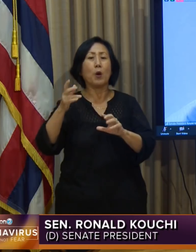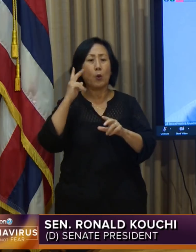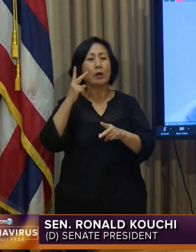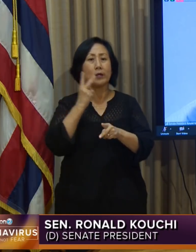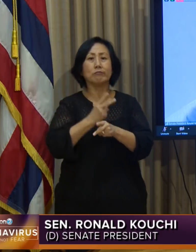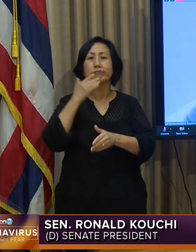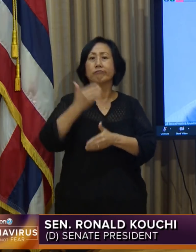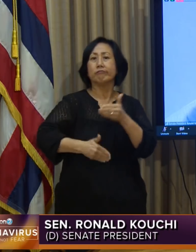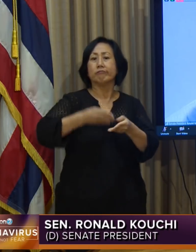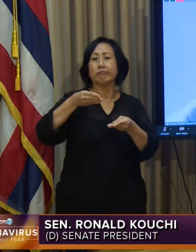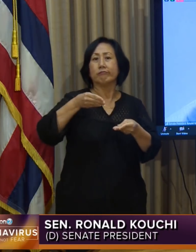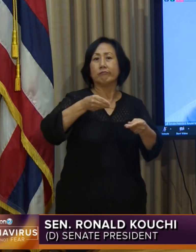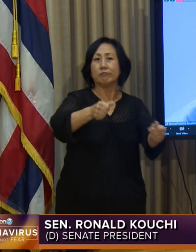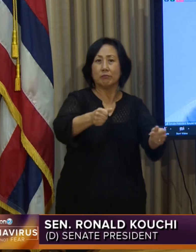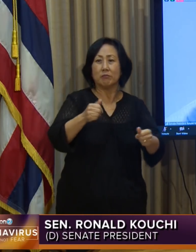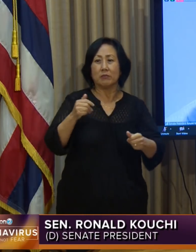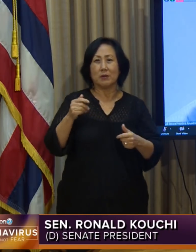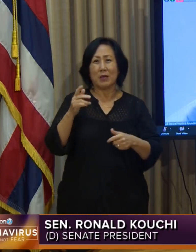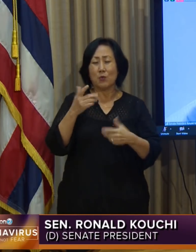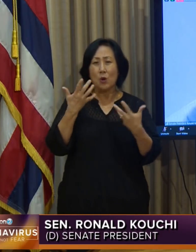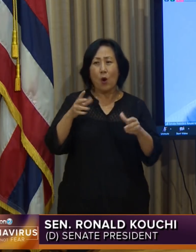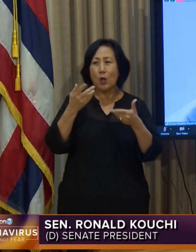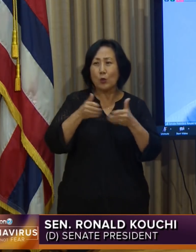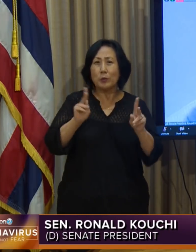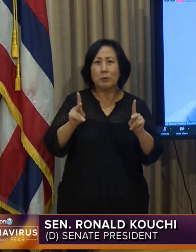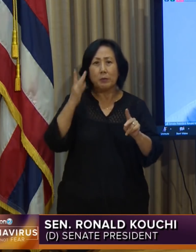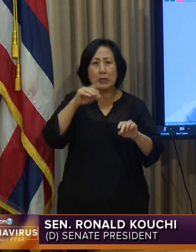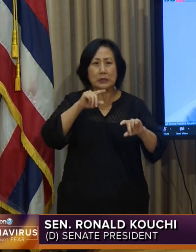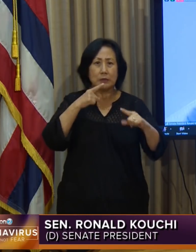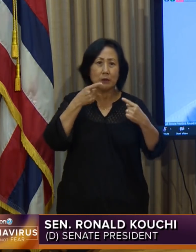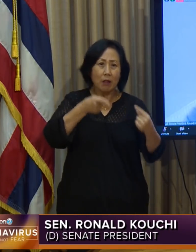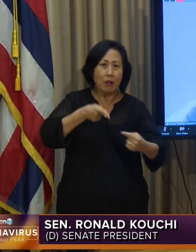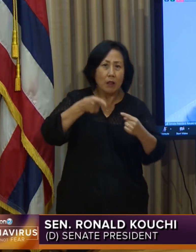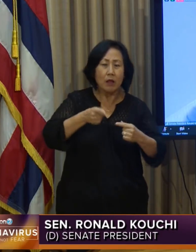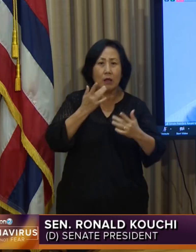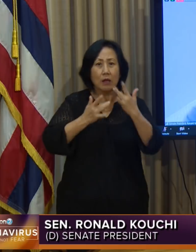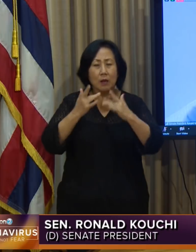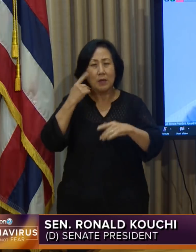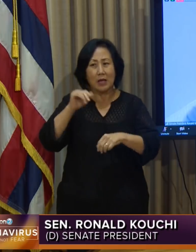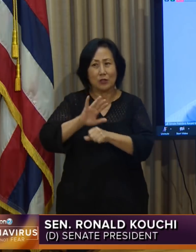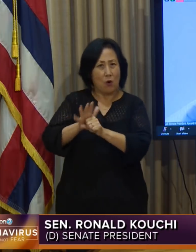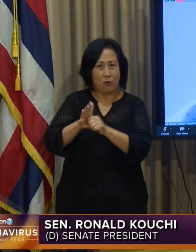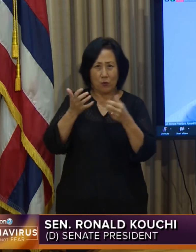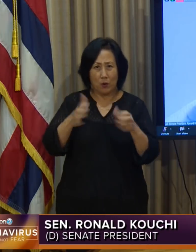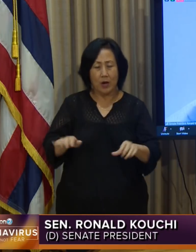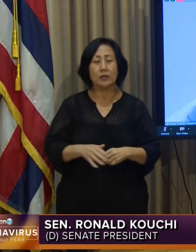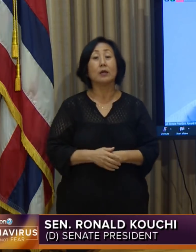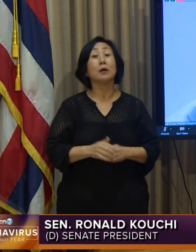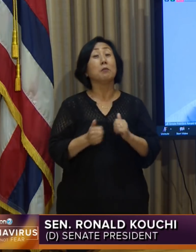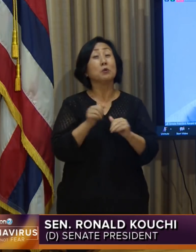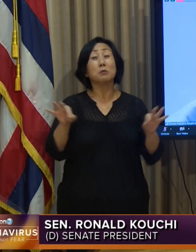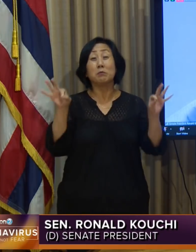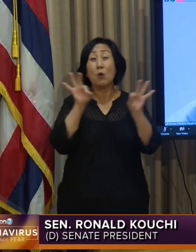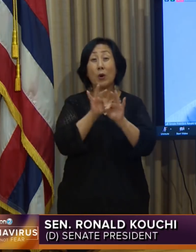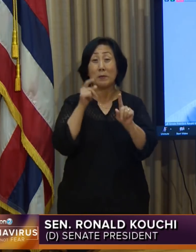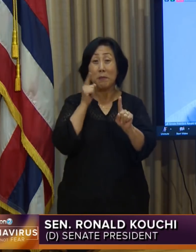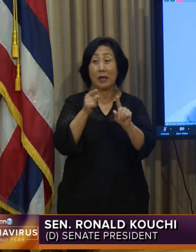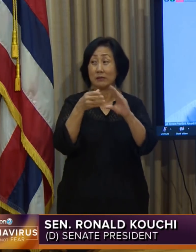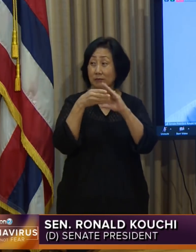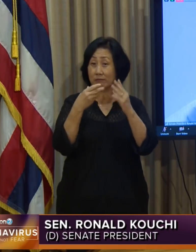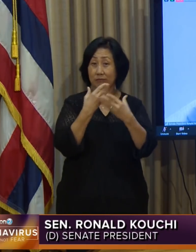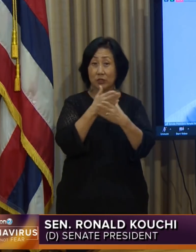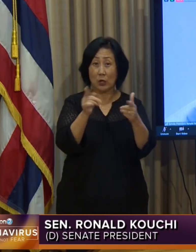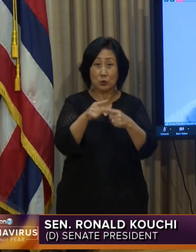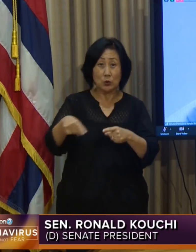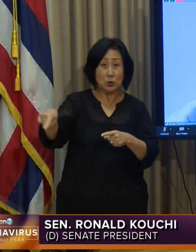due to the economic hardships of COVID-19. The most important message I can give to